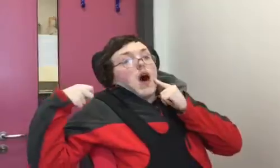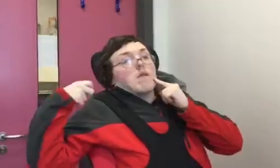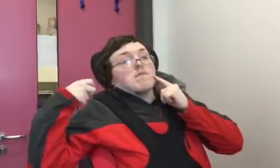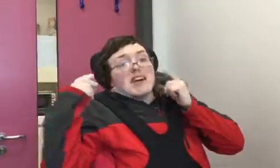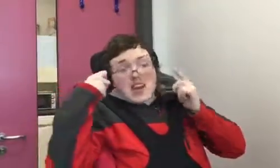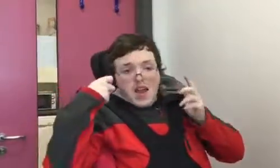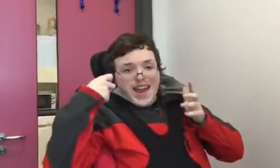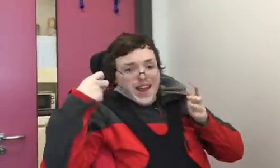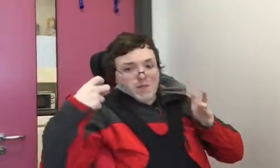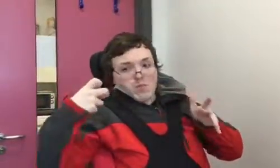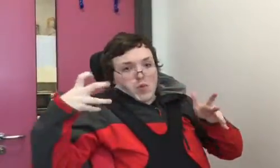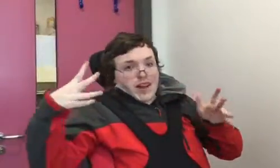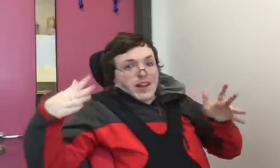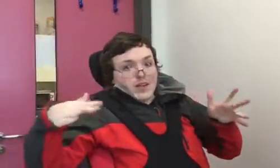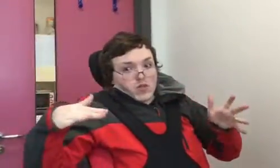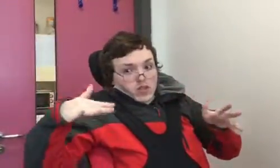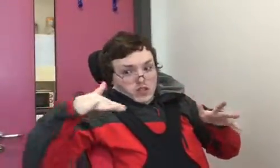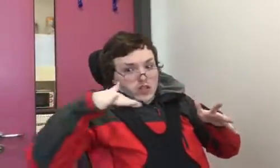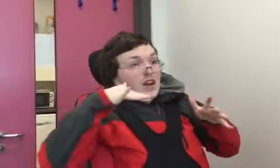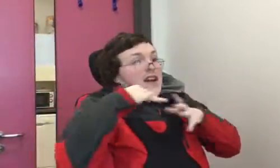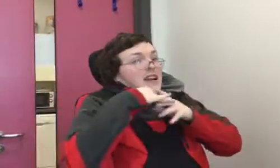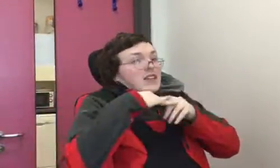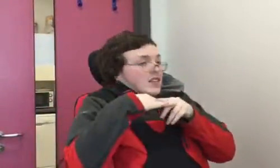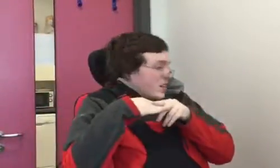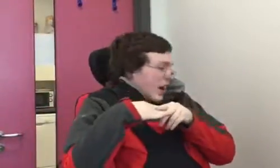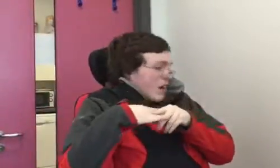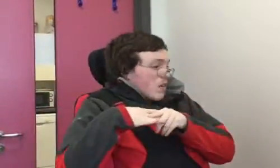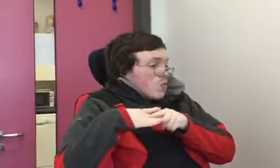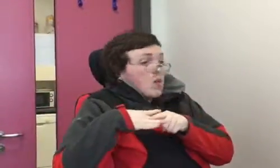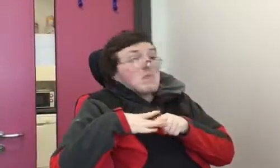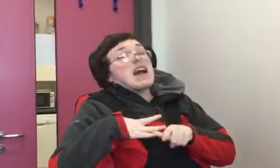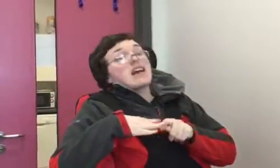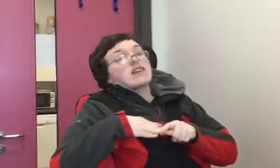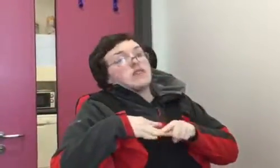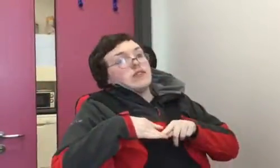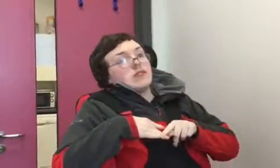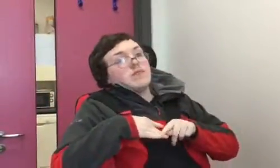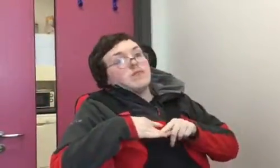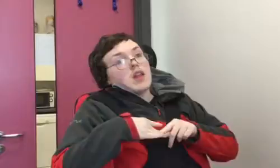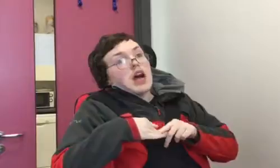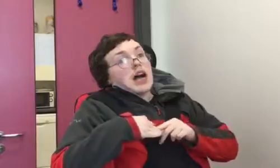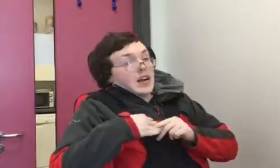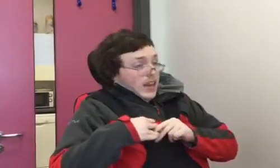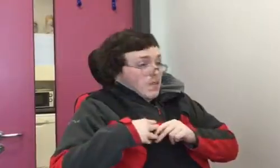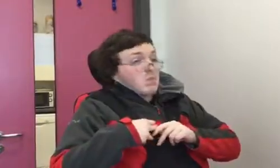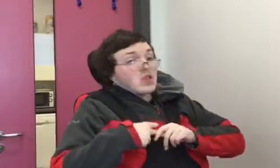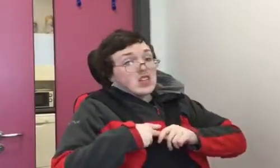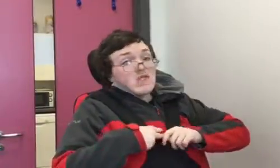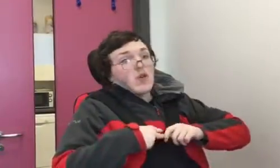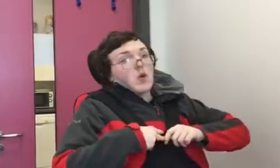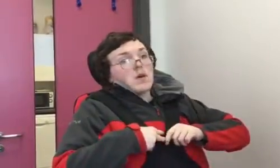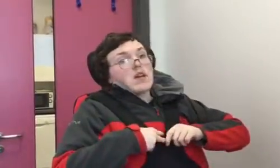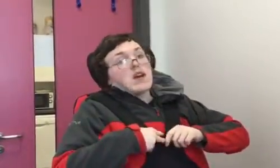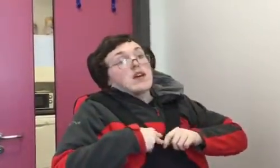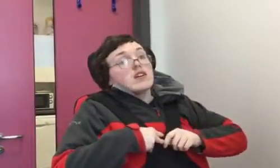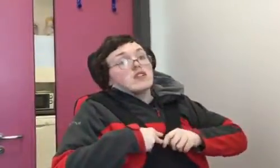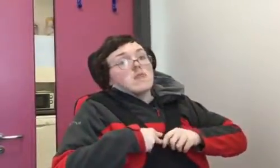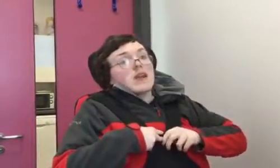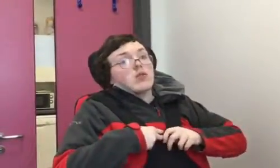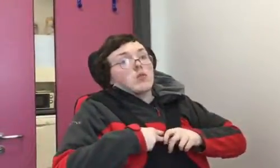My aim when I leave college is to cut in with my activism, because I'm pushing forward to make the